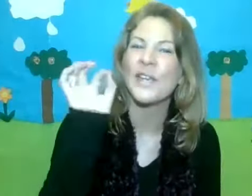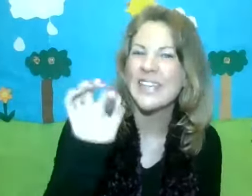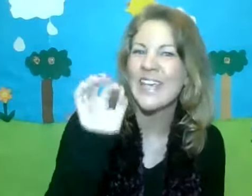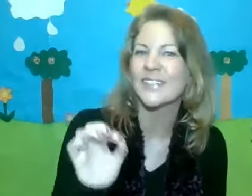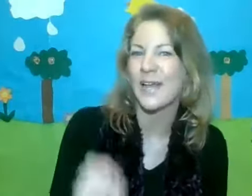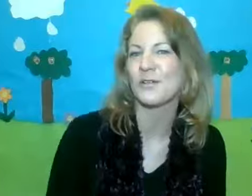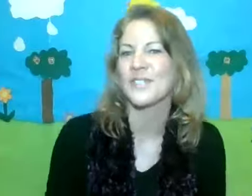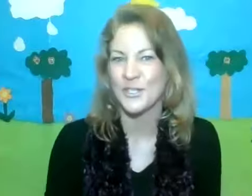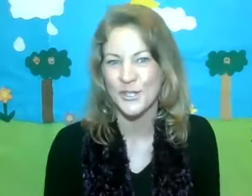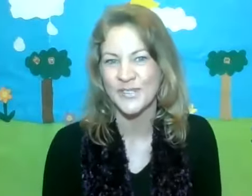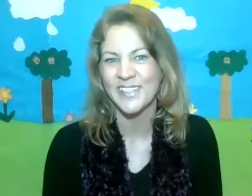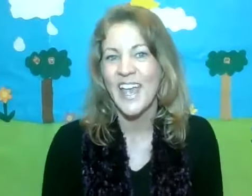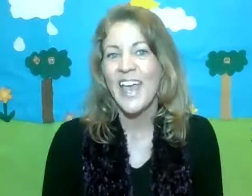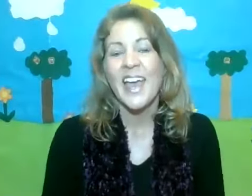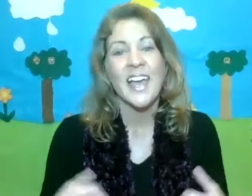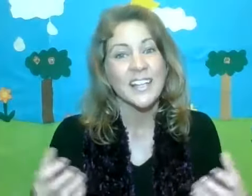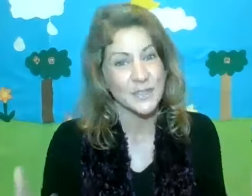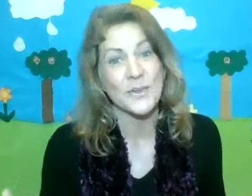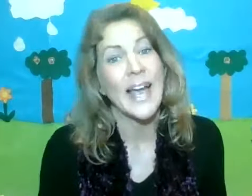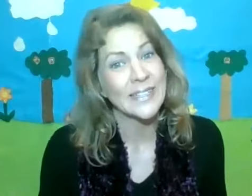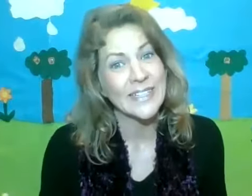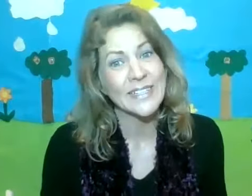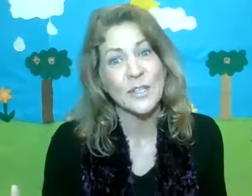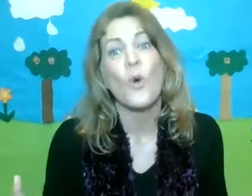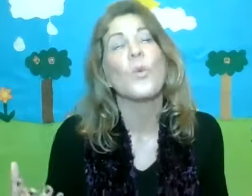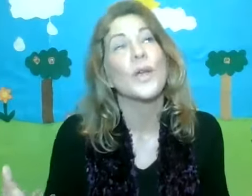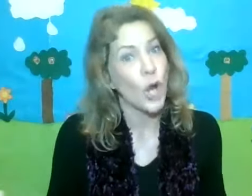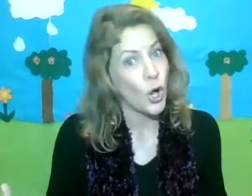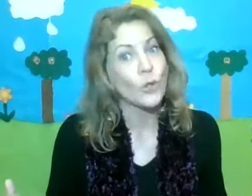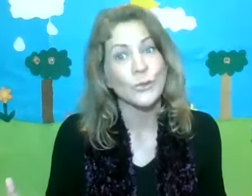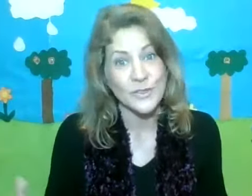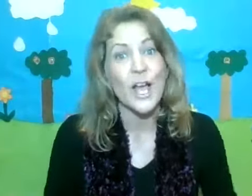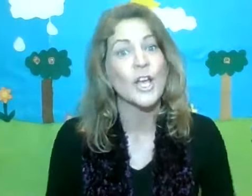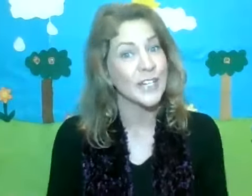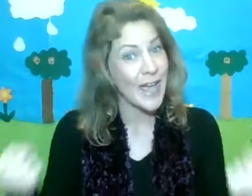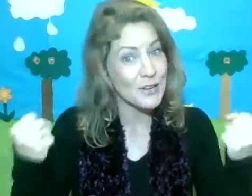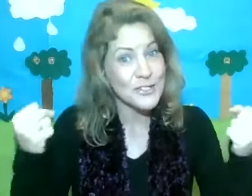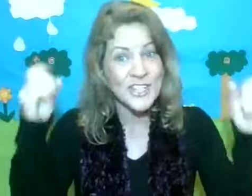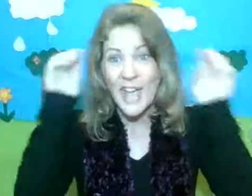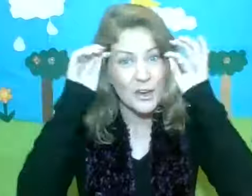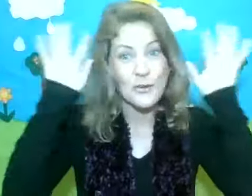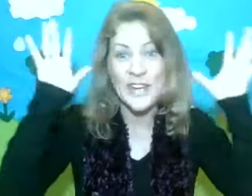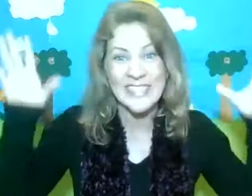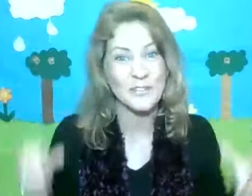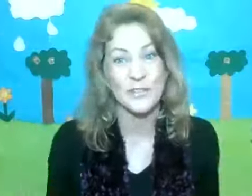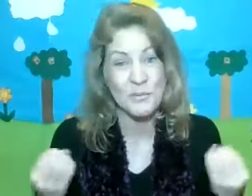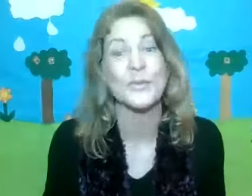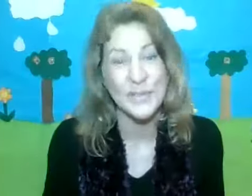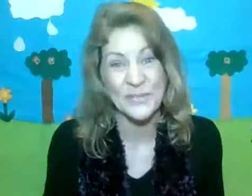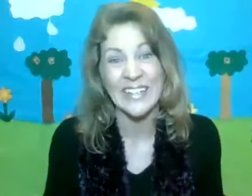ESL teachers. Because the reality is we could all use a good energy and creativity boost right